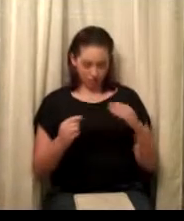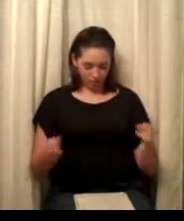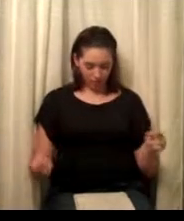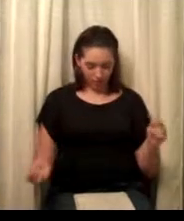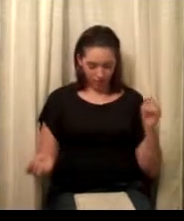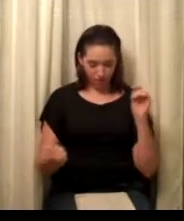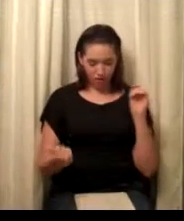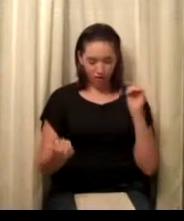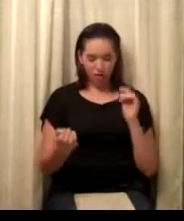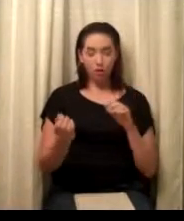The mask was around world.